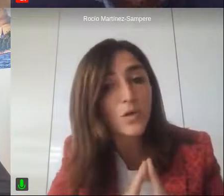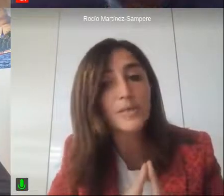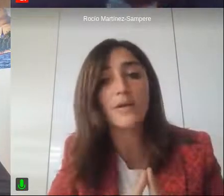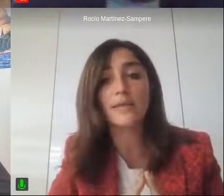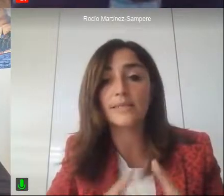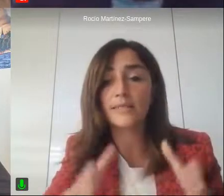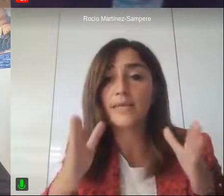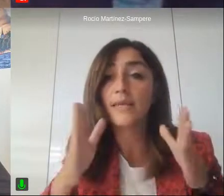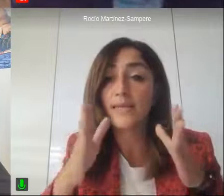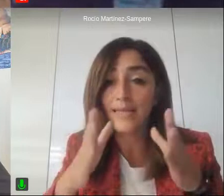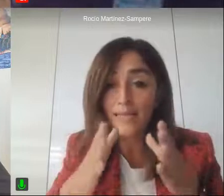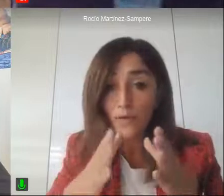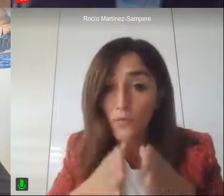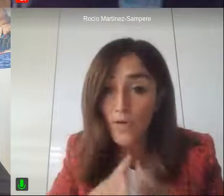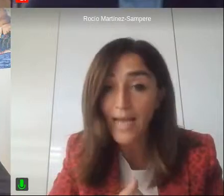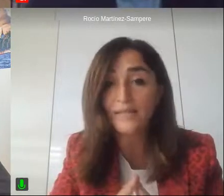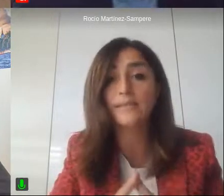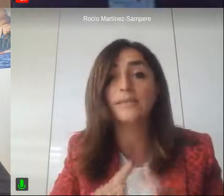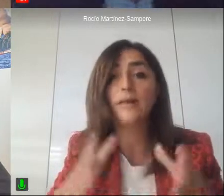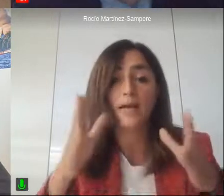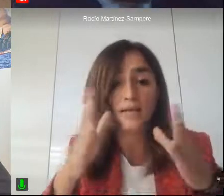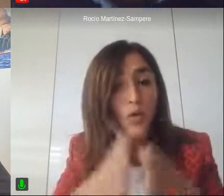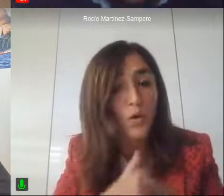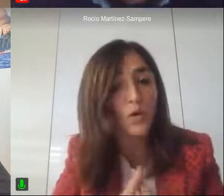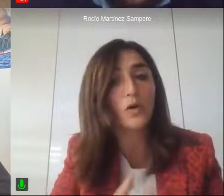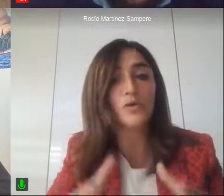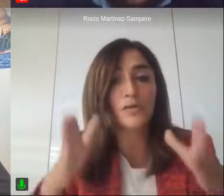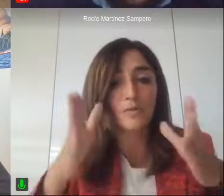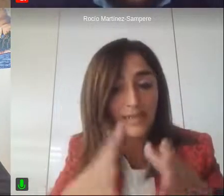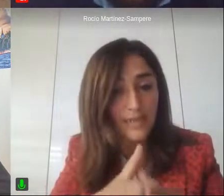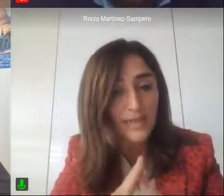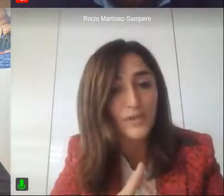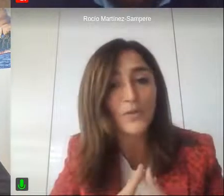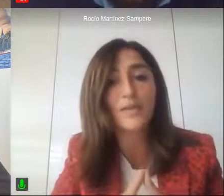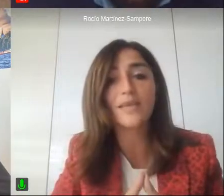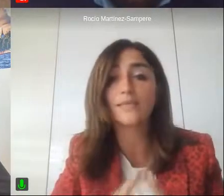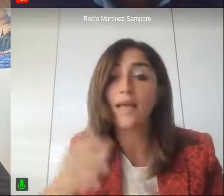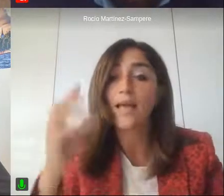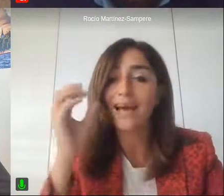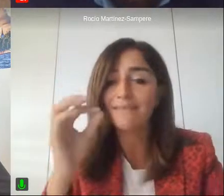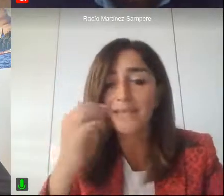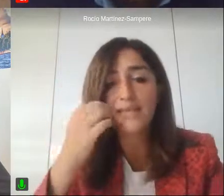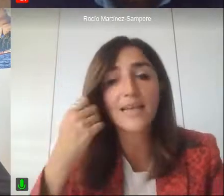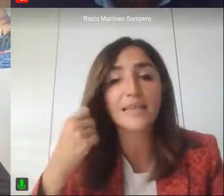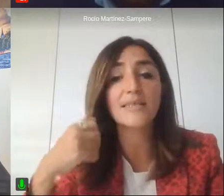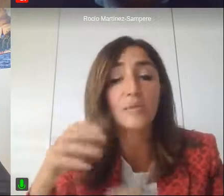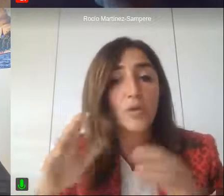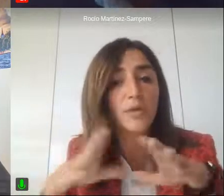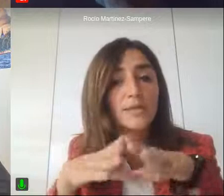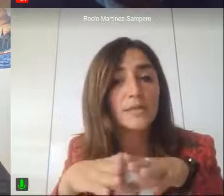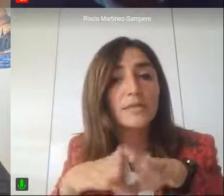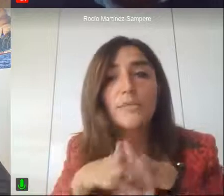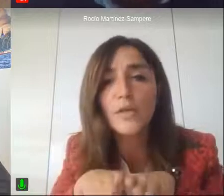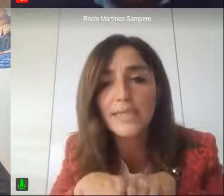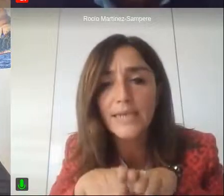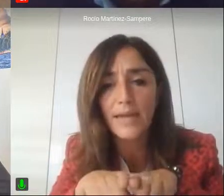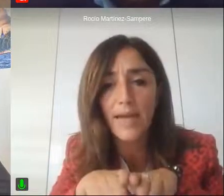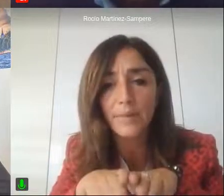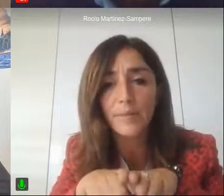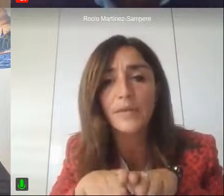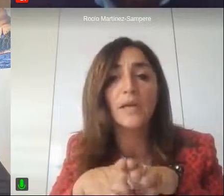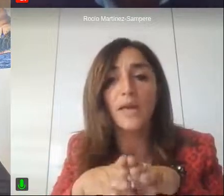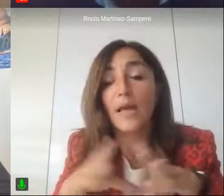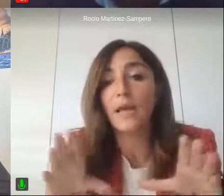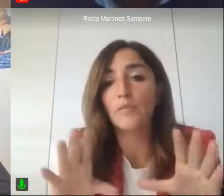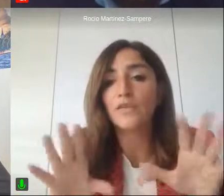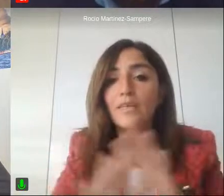in this covet crisis it has reacted as a whole also in the vaccination things and this has avoided the political